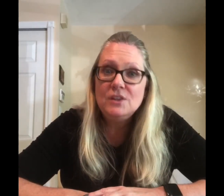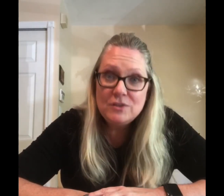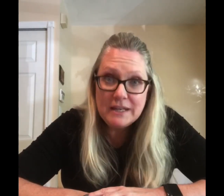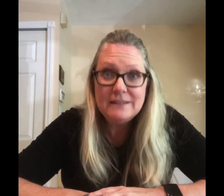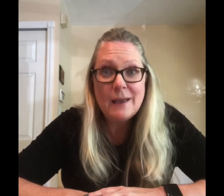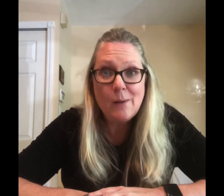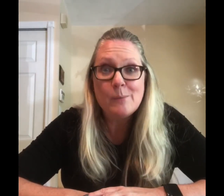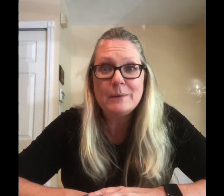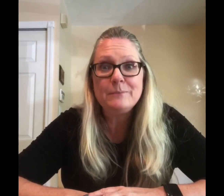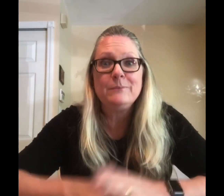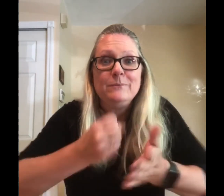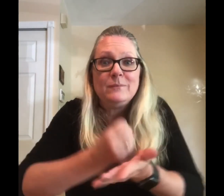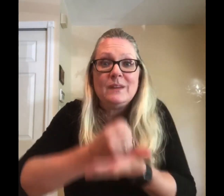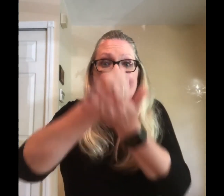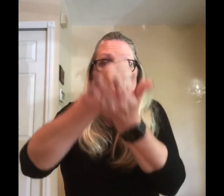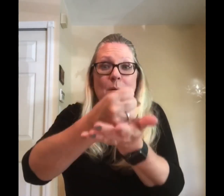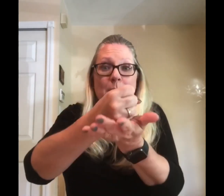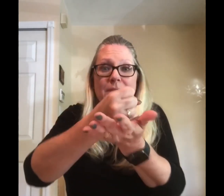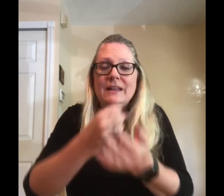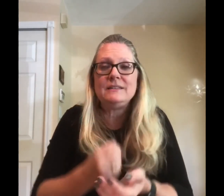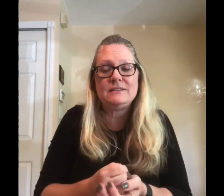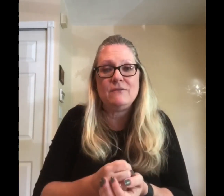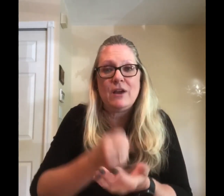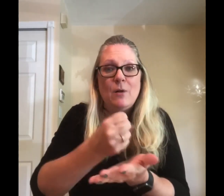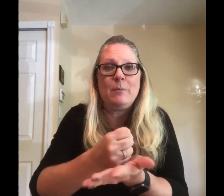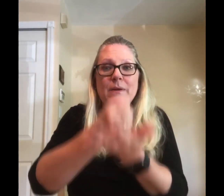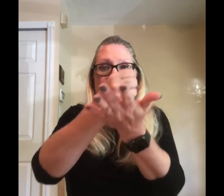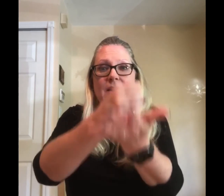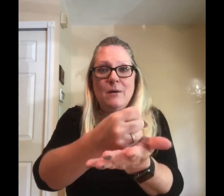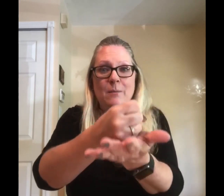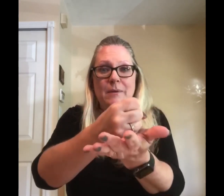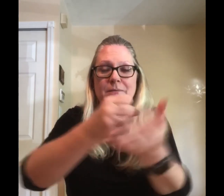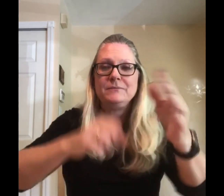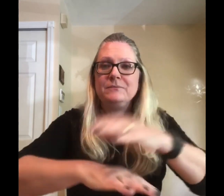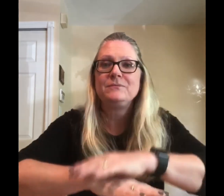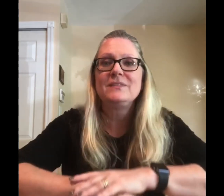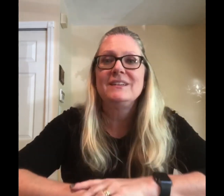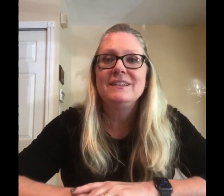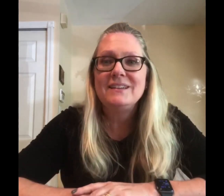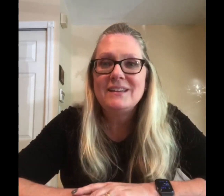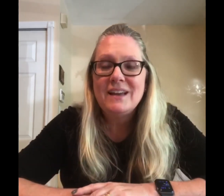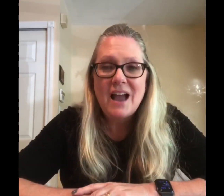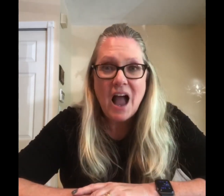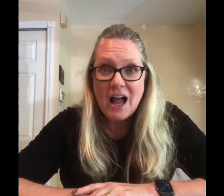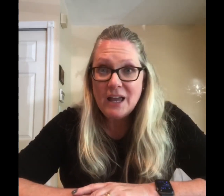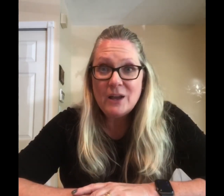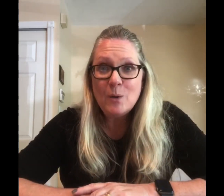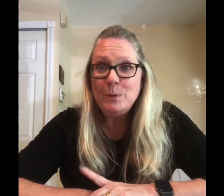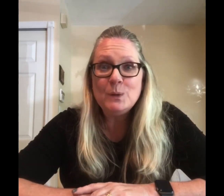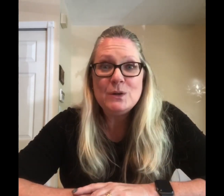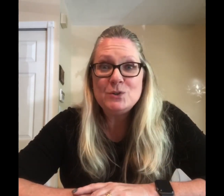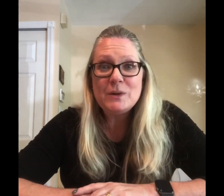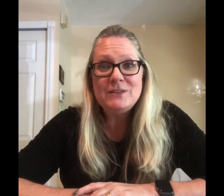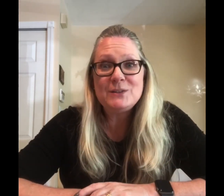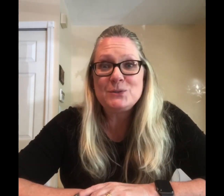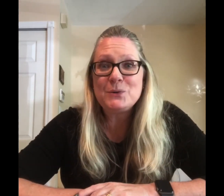need to help help that's the sign for help help I hope you enjoyed this story